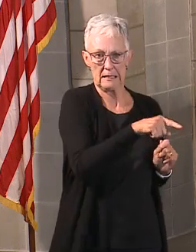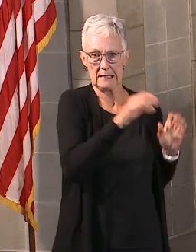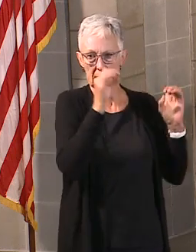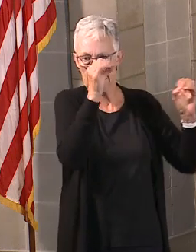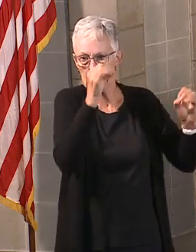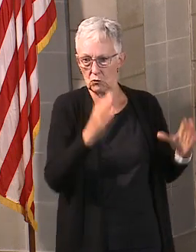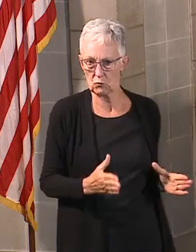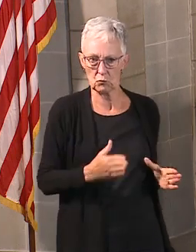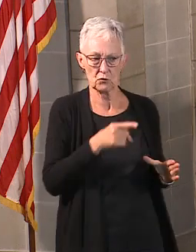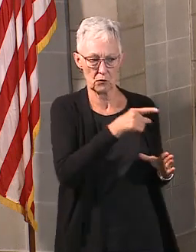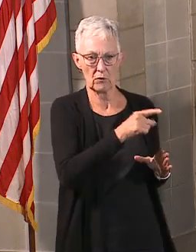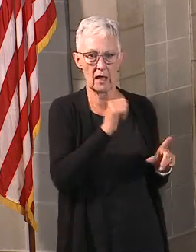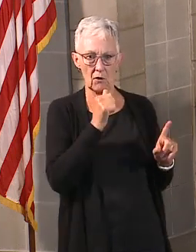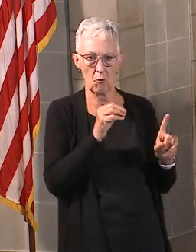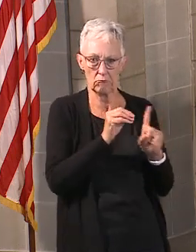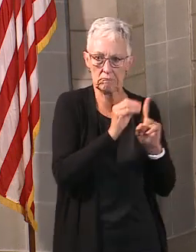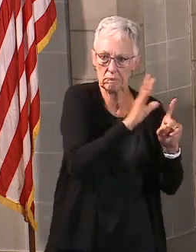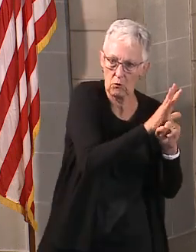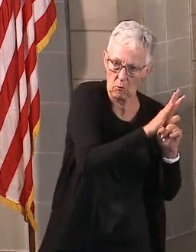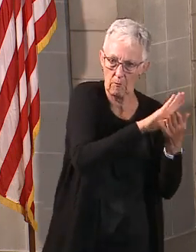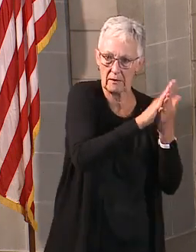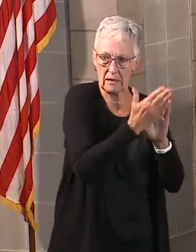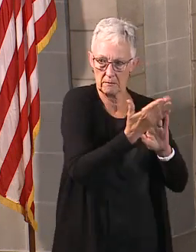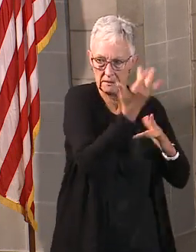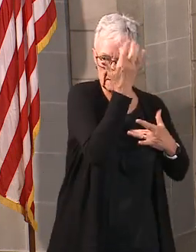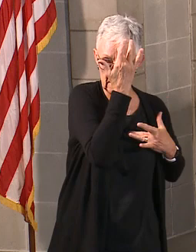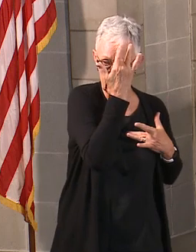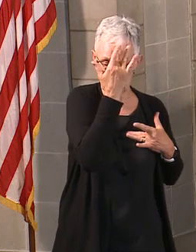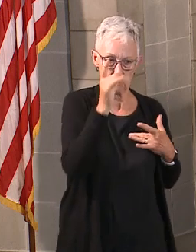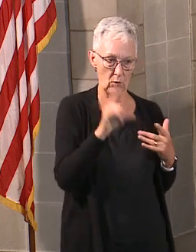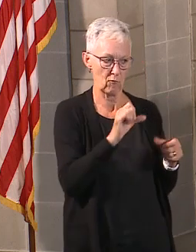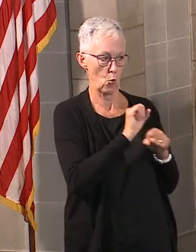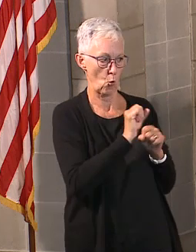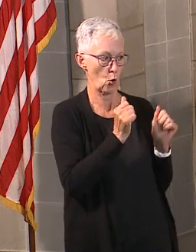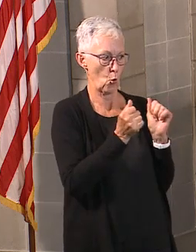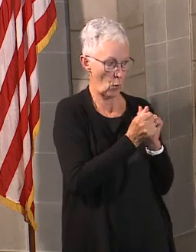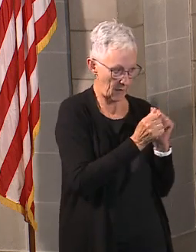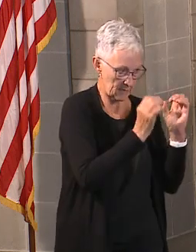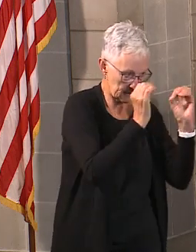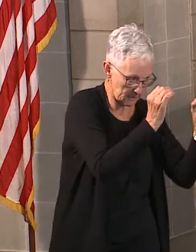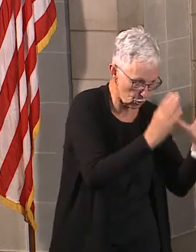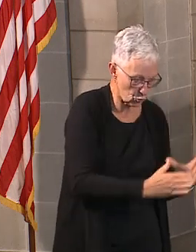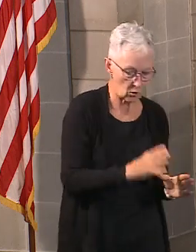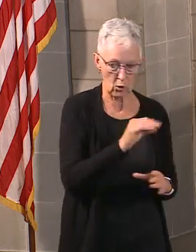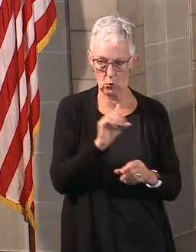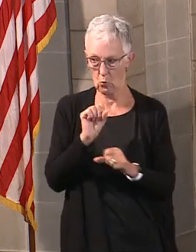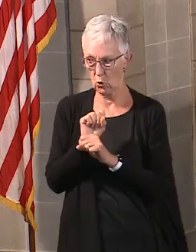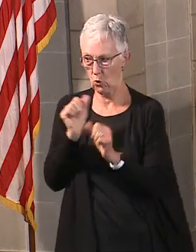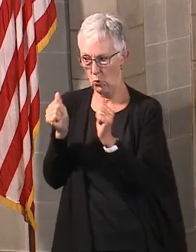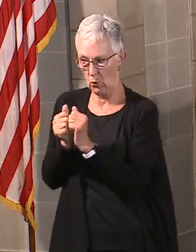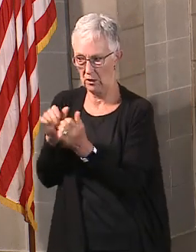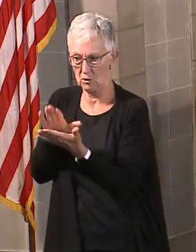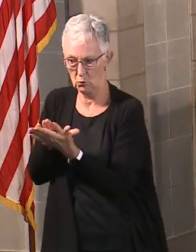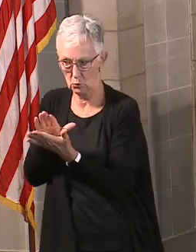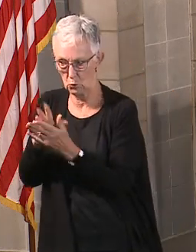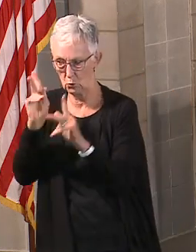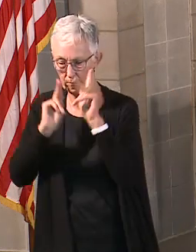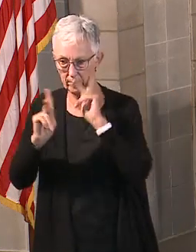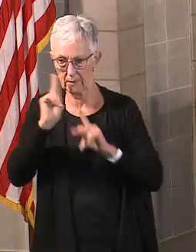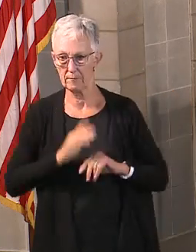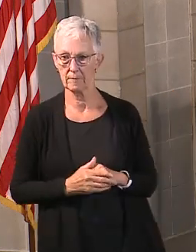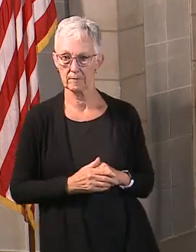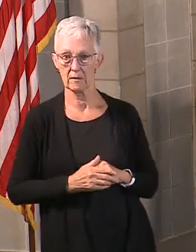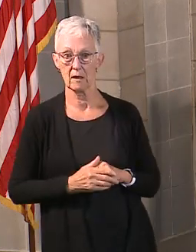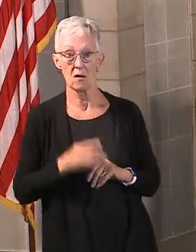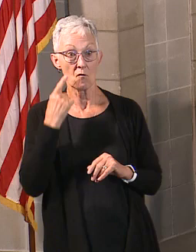occupations. And we want to work with teachers as well to be able to make that happen. To talk more about the plans for K